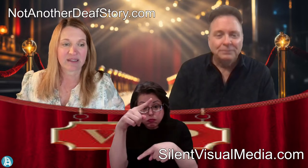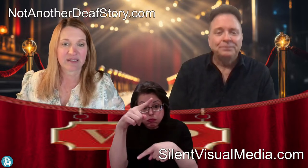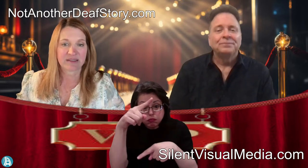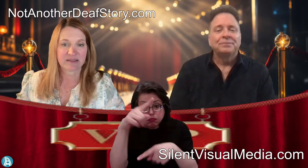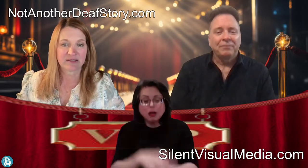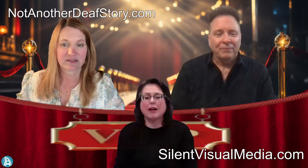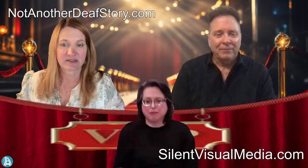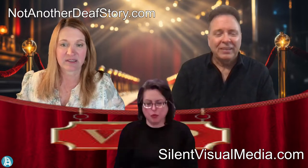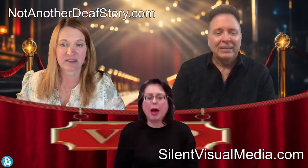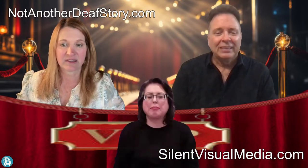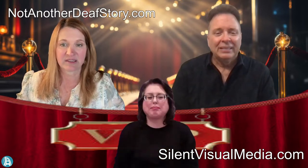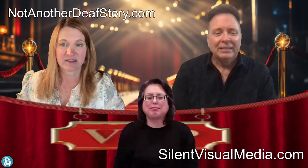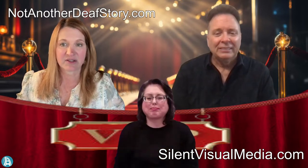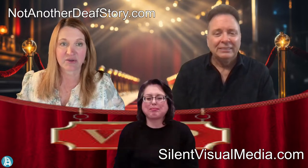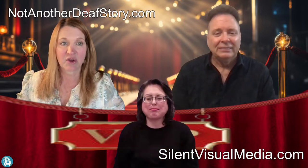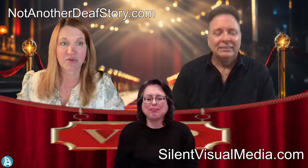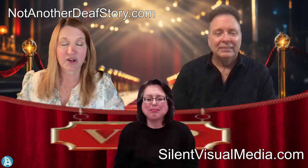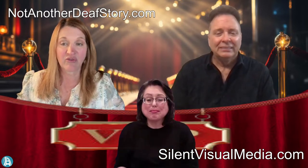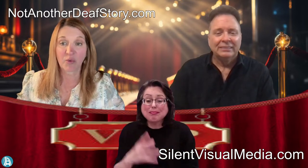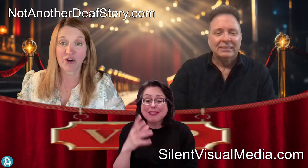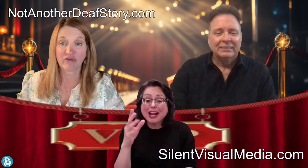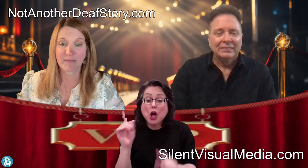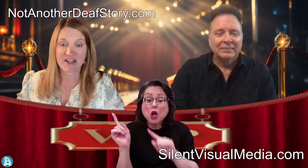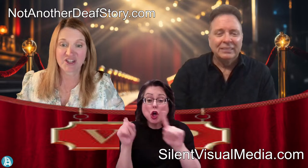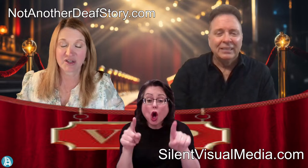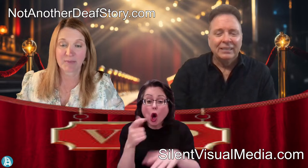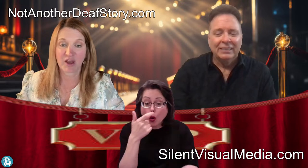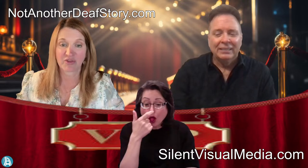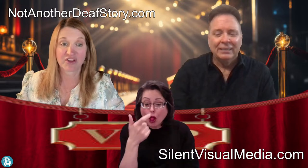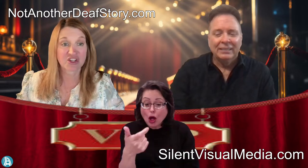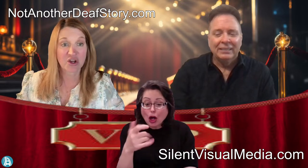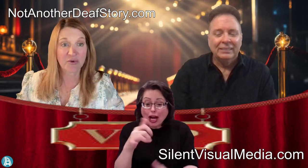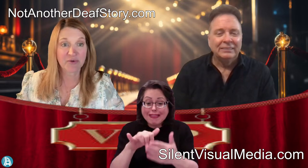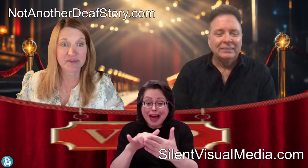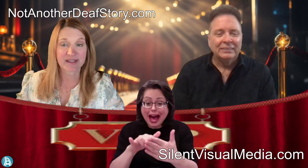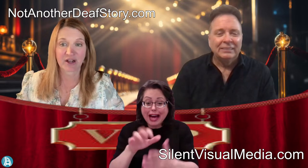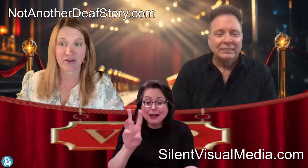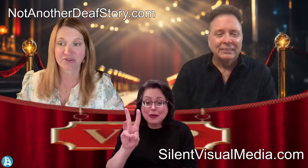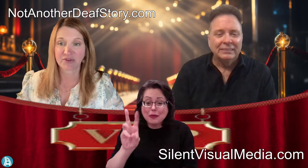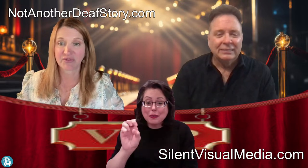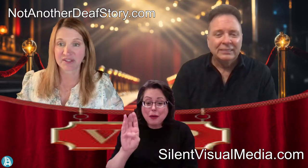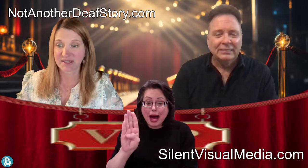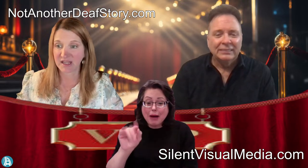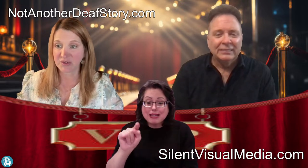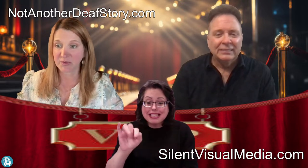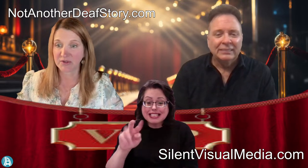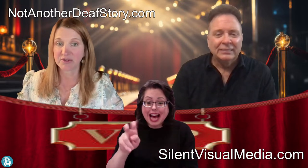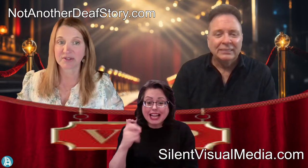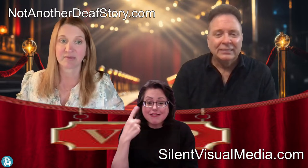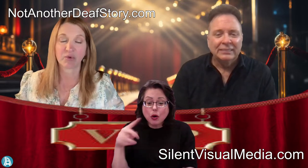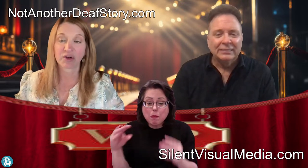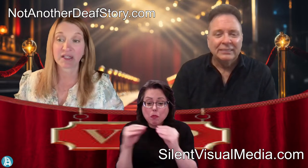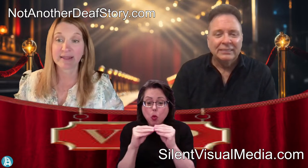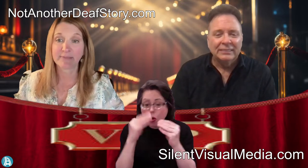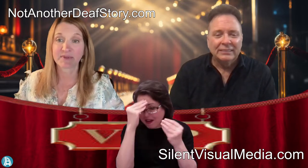And so go there for more information about the shows and also for the schedules and more clips